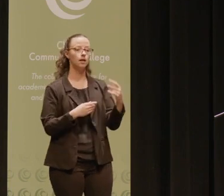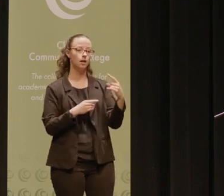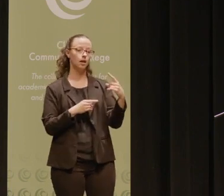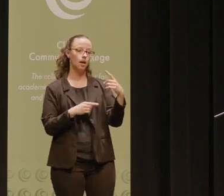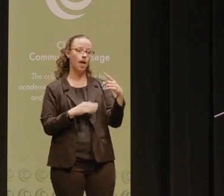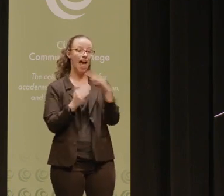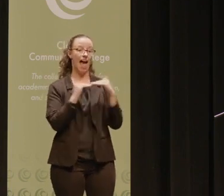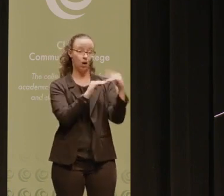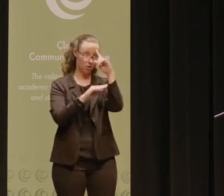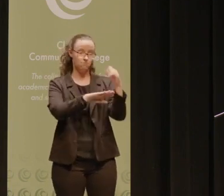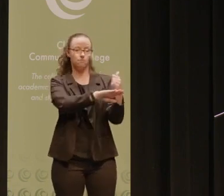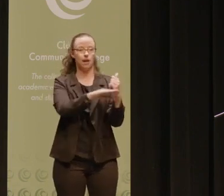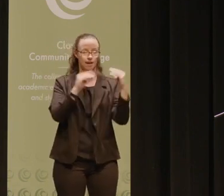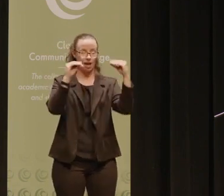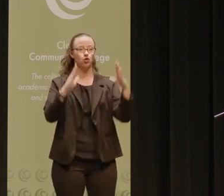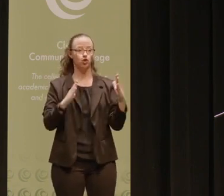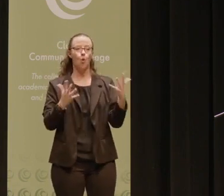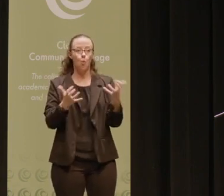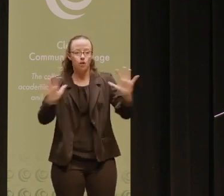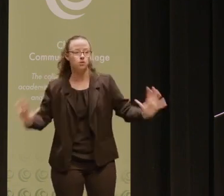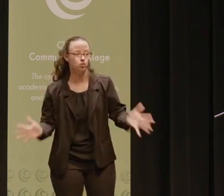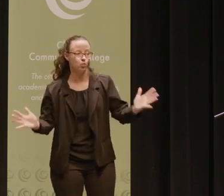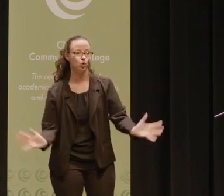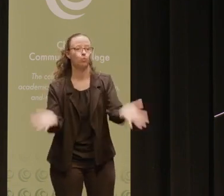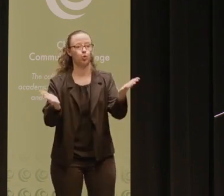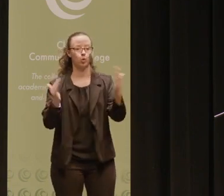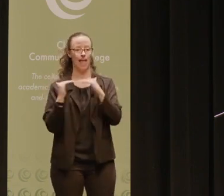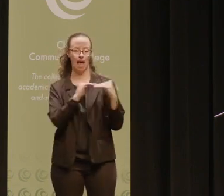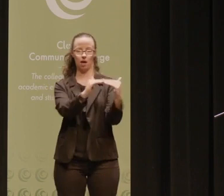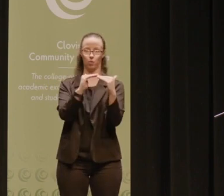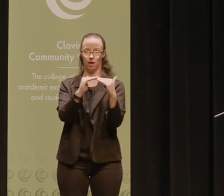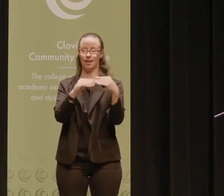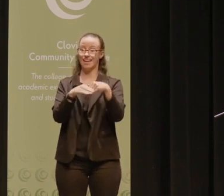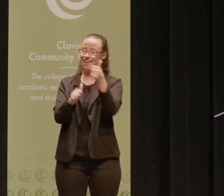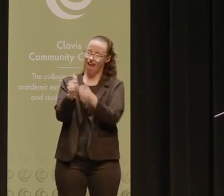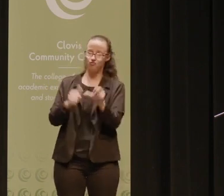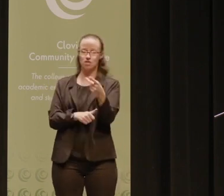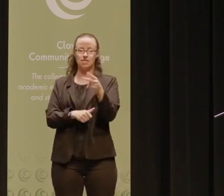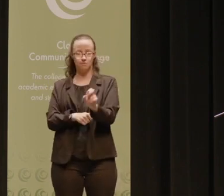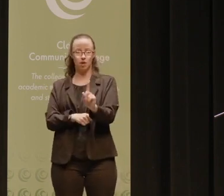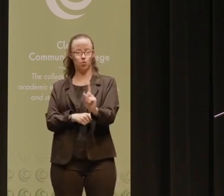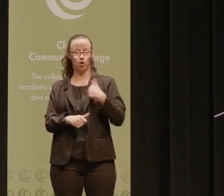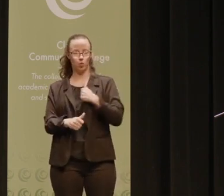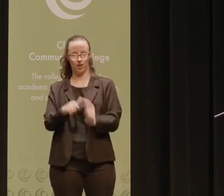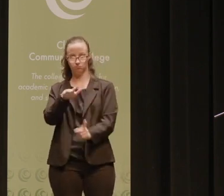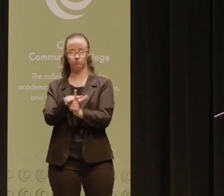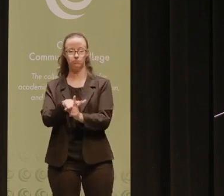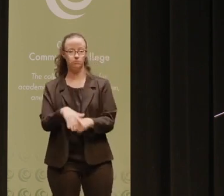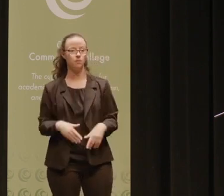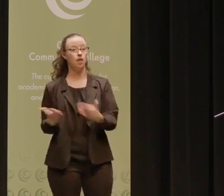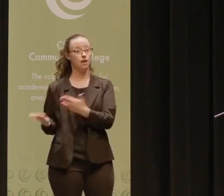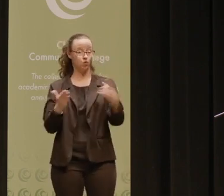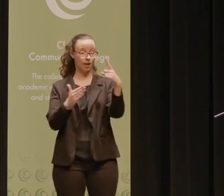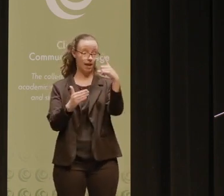educators are equity advancing. They are committed to advancing equity in every educational space in which they find themselves. They bring